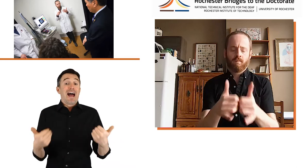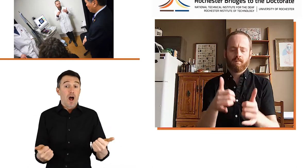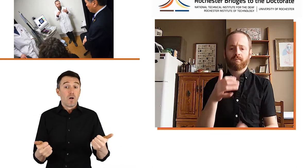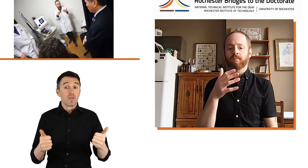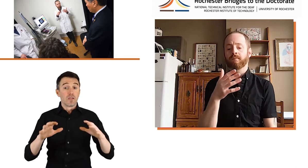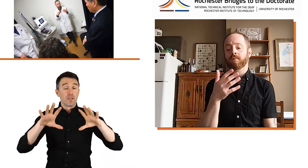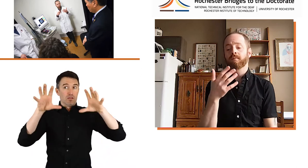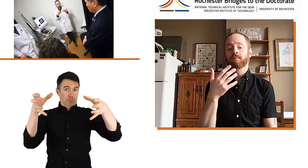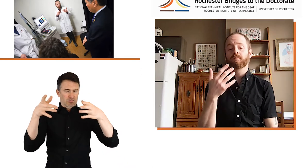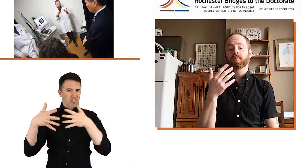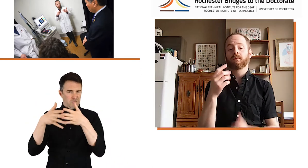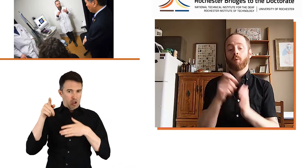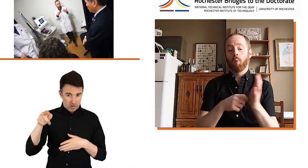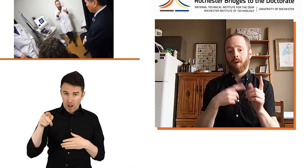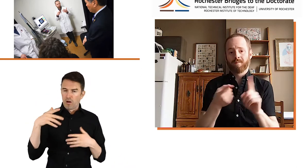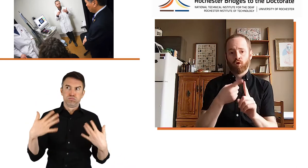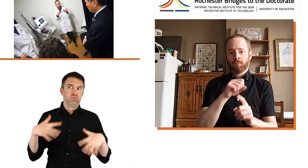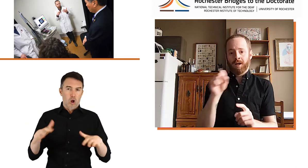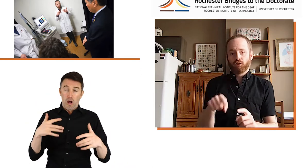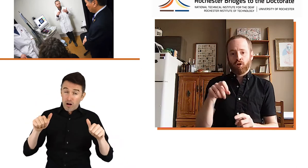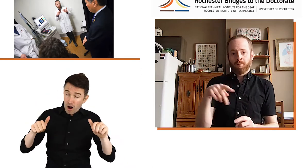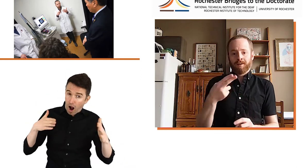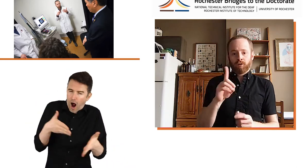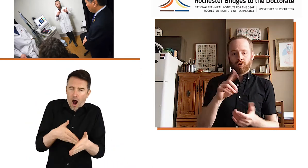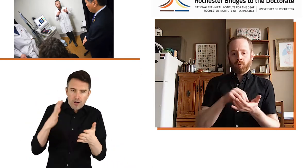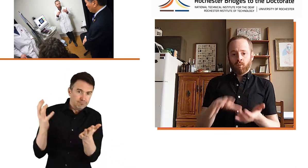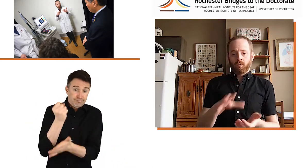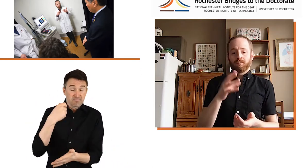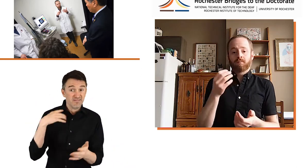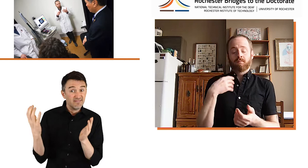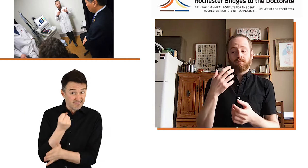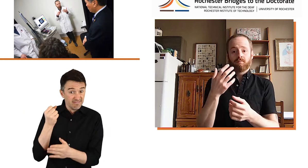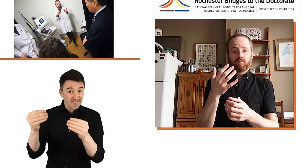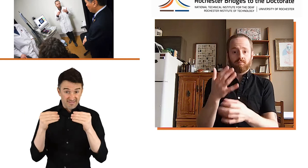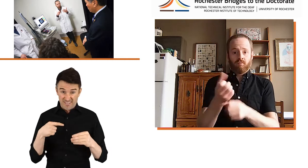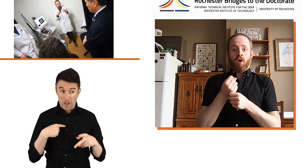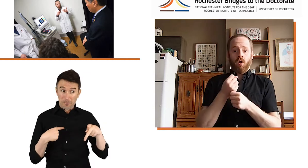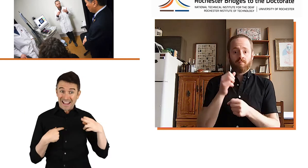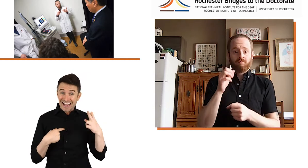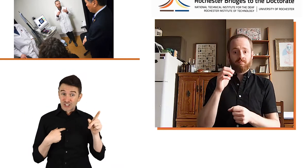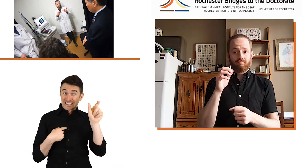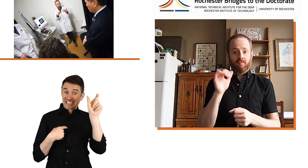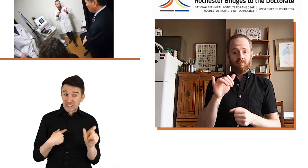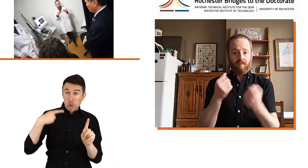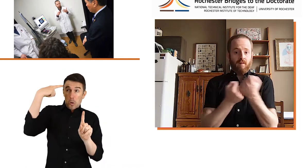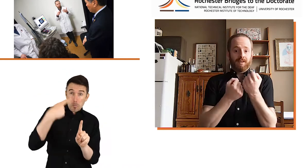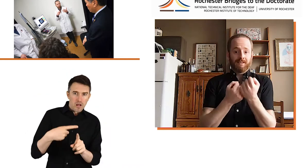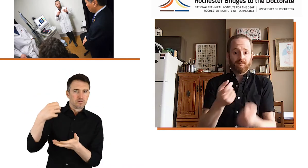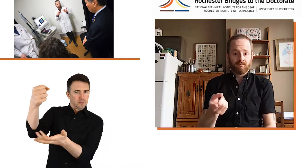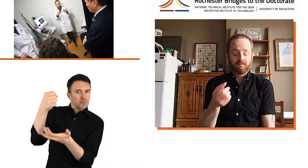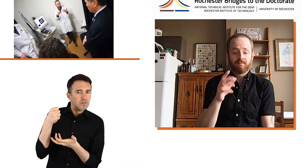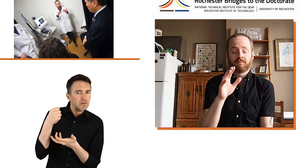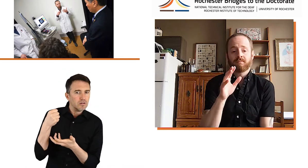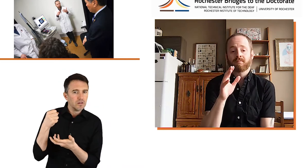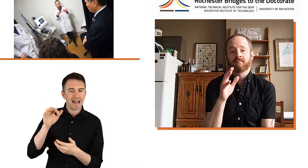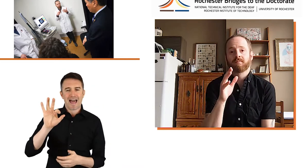competitive grant. I wrote that during my first semester as a PhD student, and I received the grant, so I received